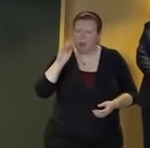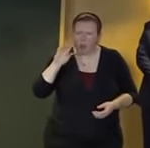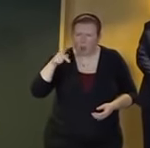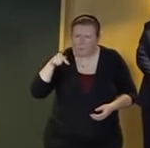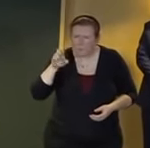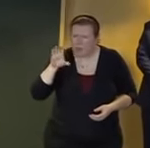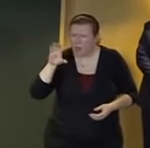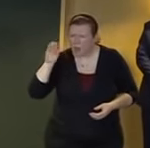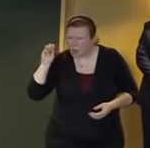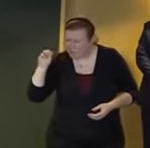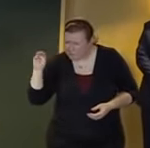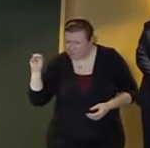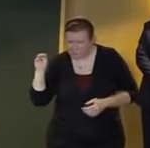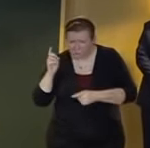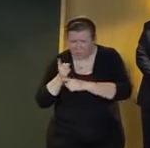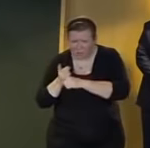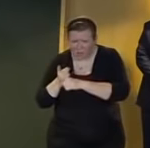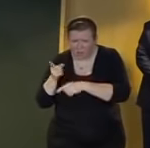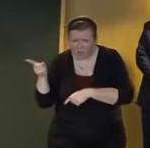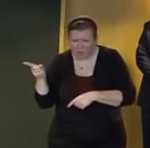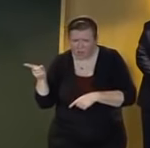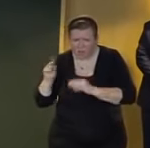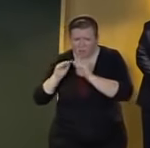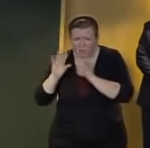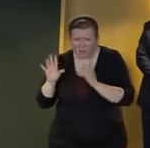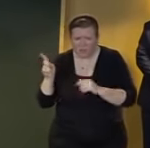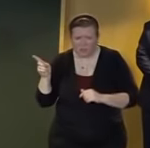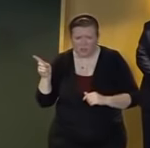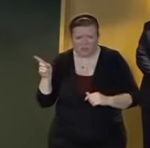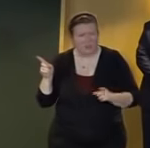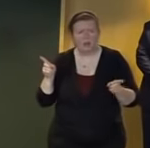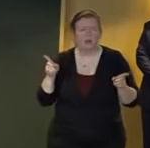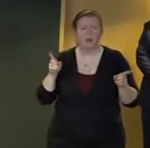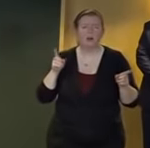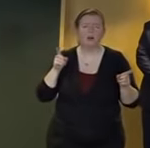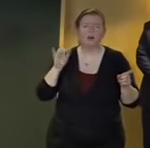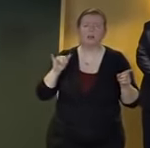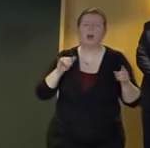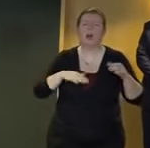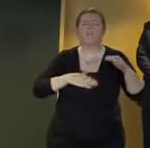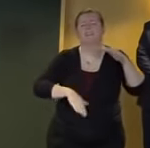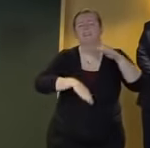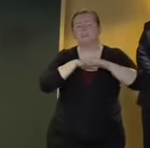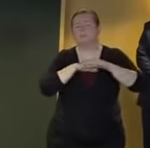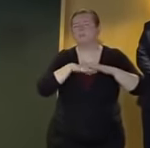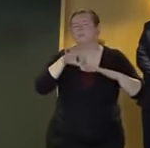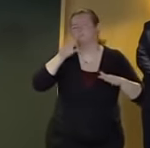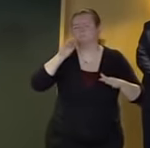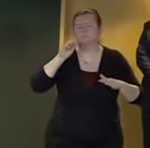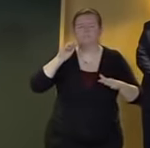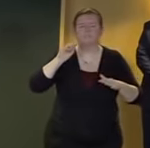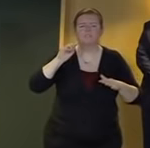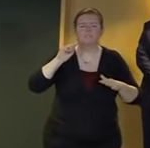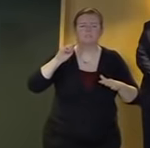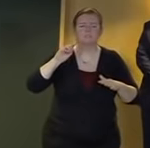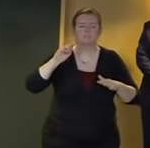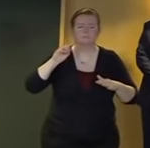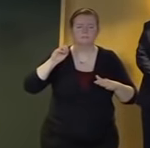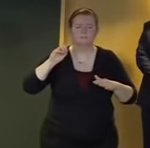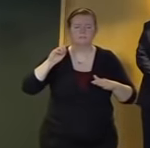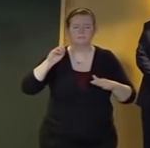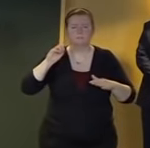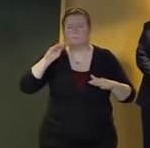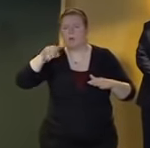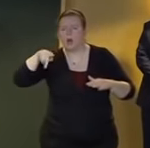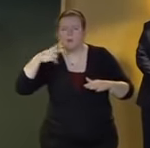winds that prevents crossings is 50 miles an hour right so that's something that we have to that would obviously apply to any of the bridges for instance in and